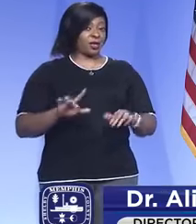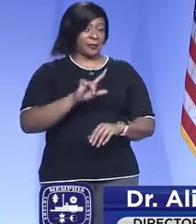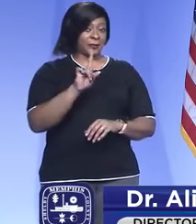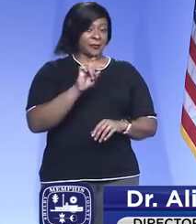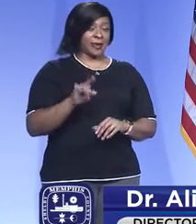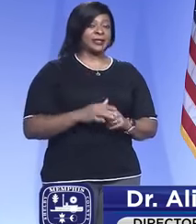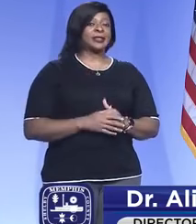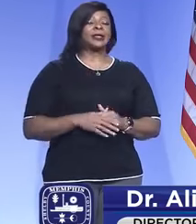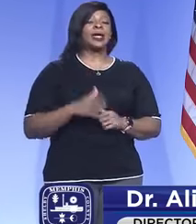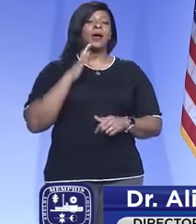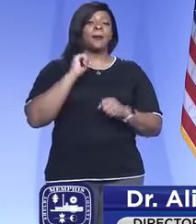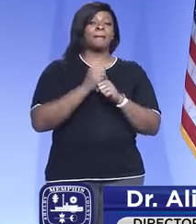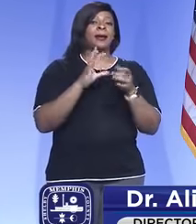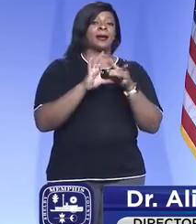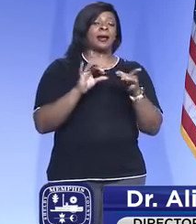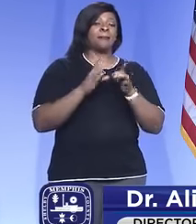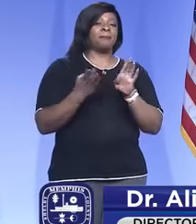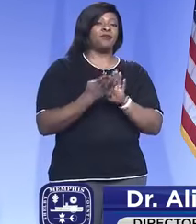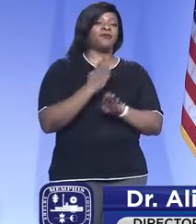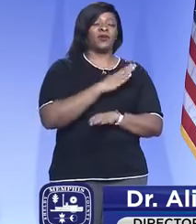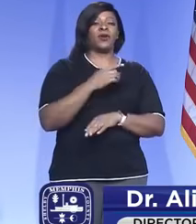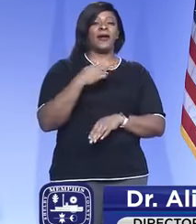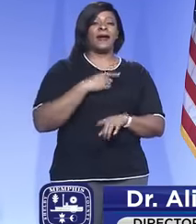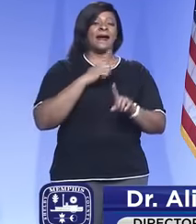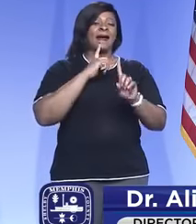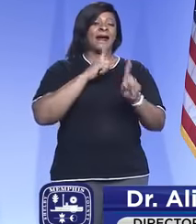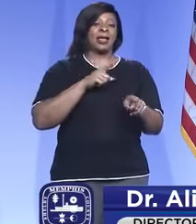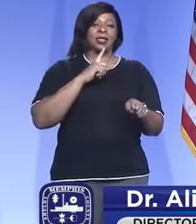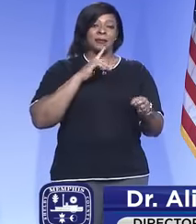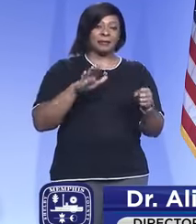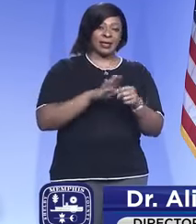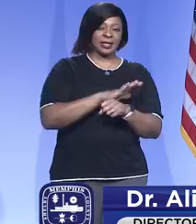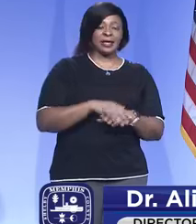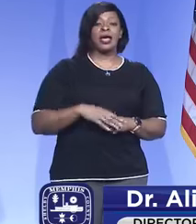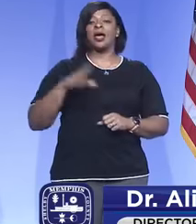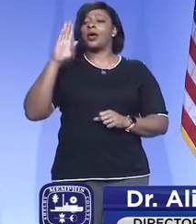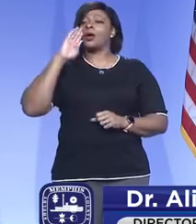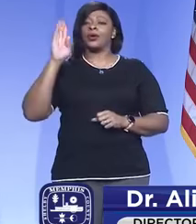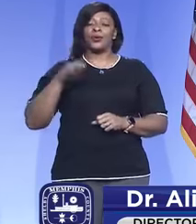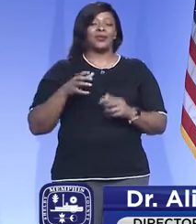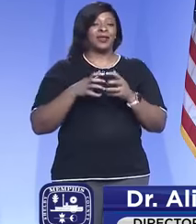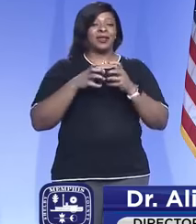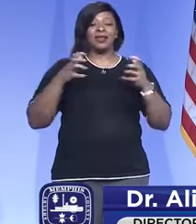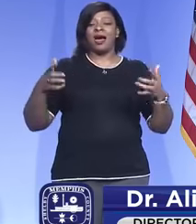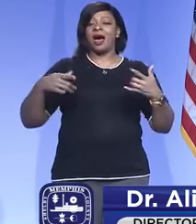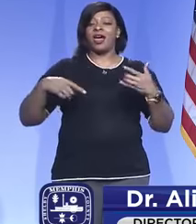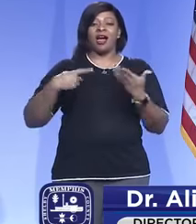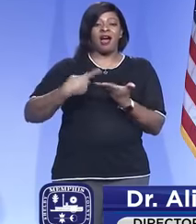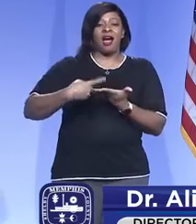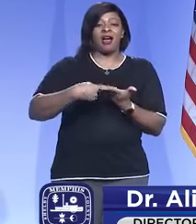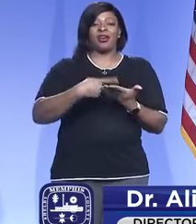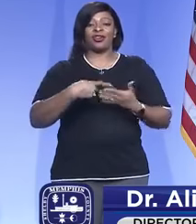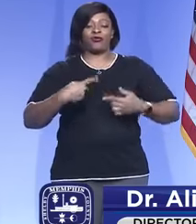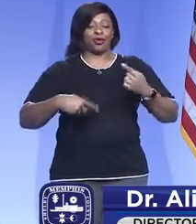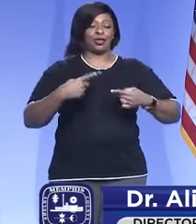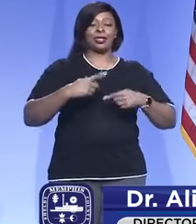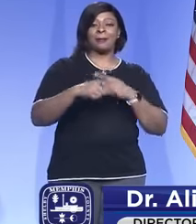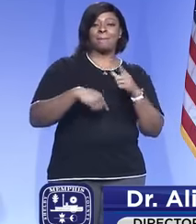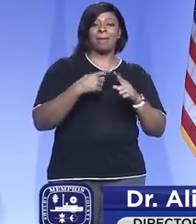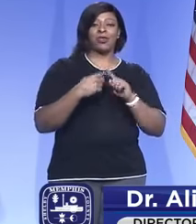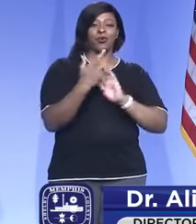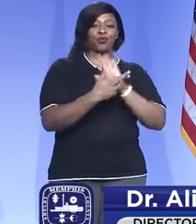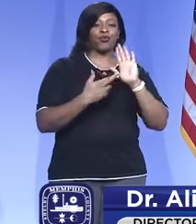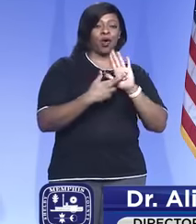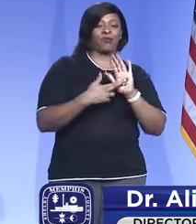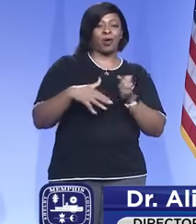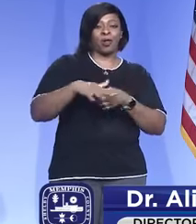and I'm to make a comment before I answer it fully. I know there's a lot of controversy currently about the role